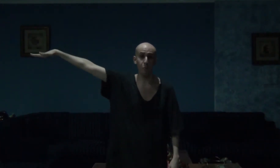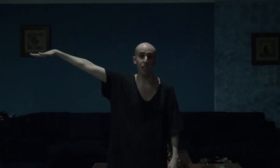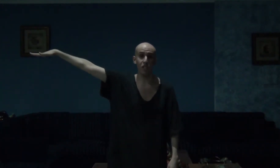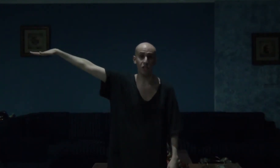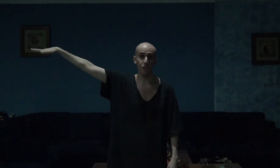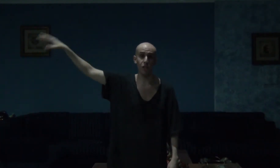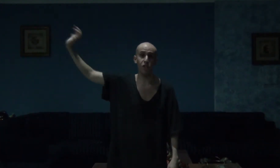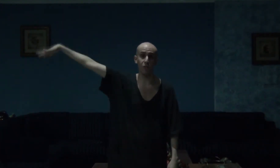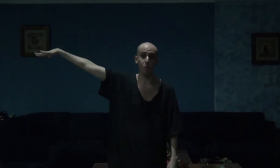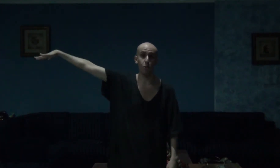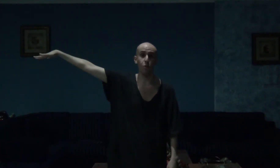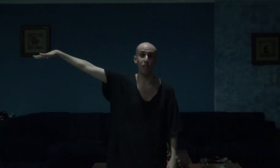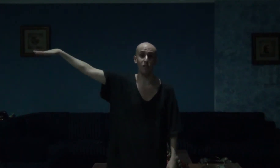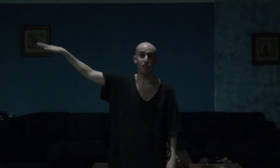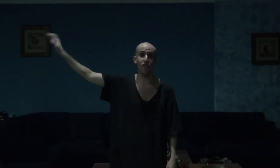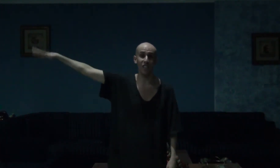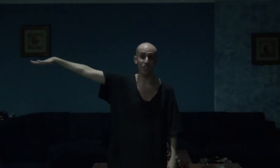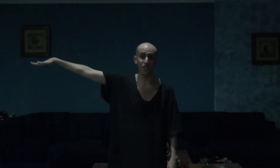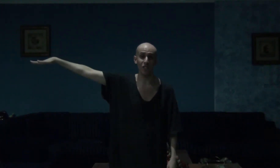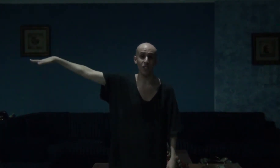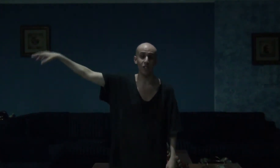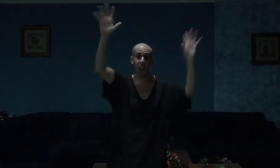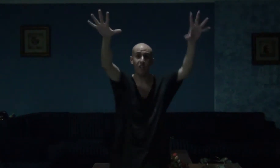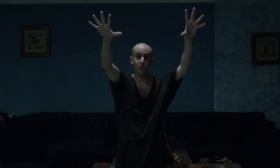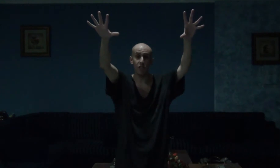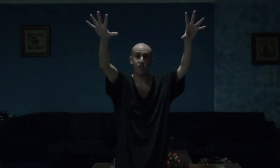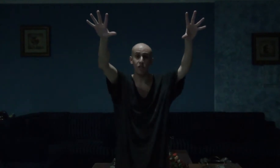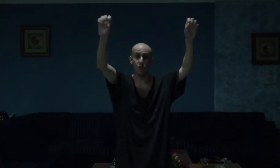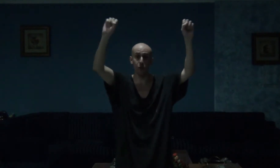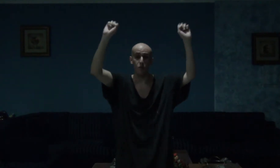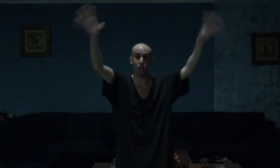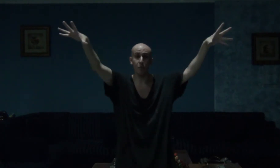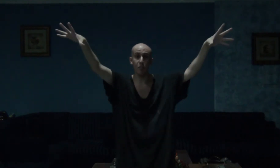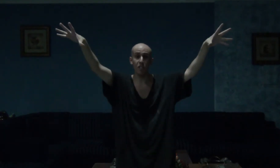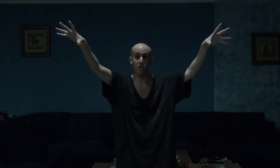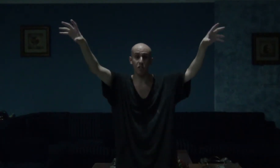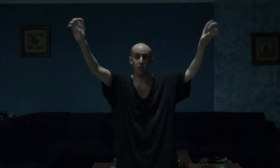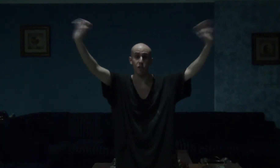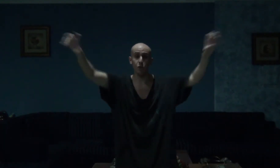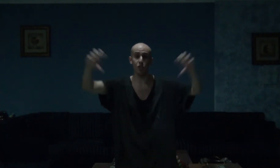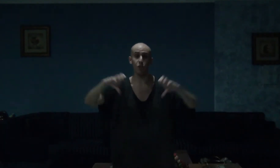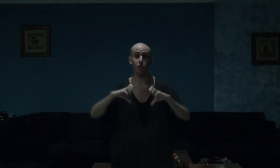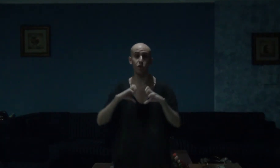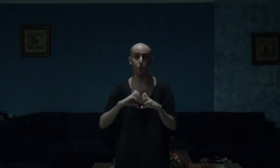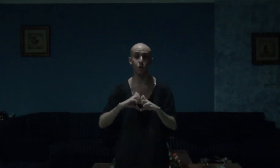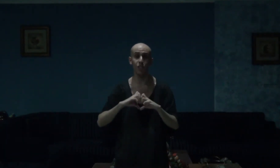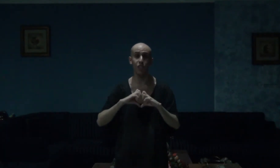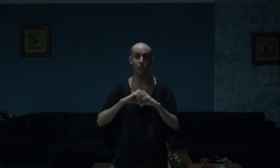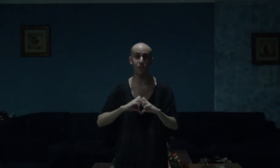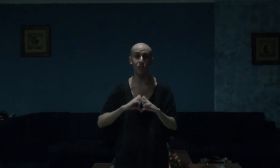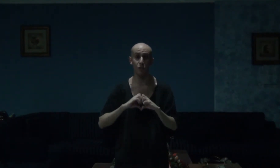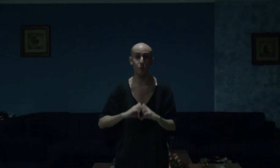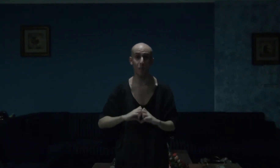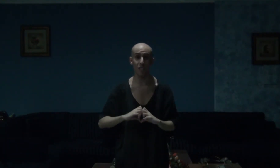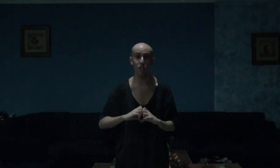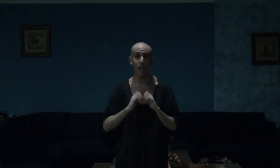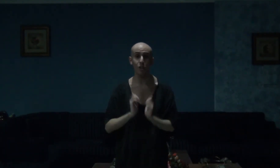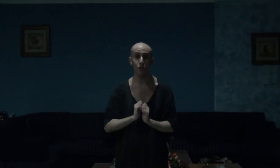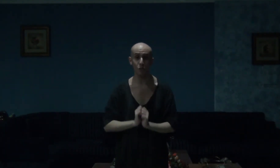miniseries from 2019, 5 TV shows and miniseries which yours truly love so much, I do,